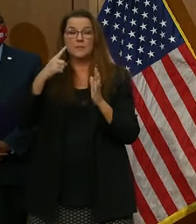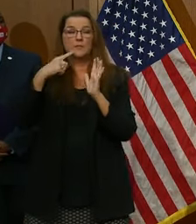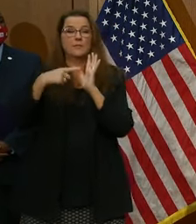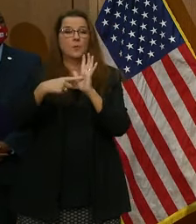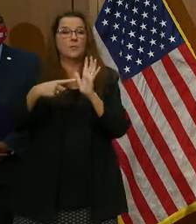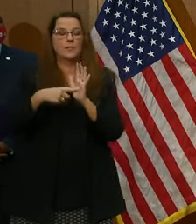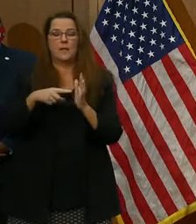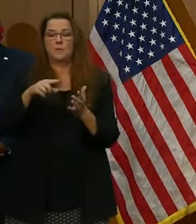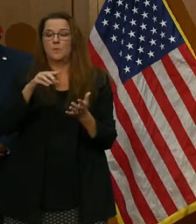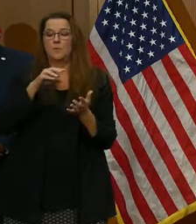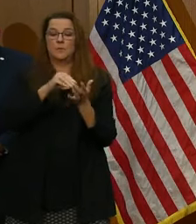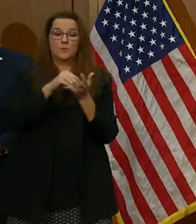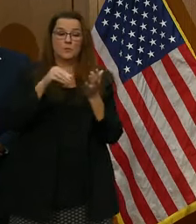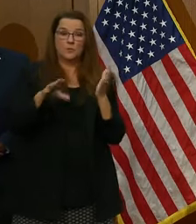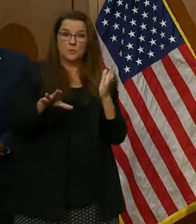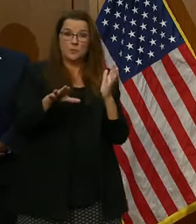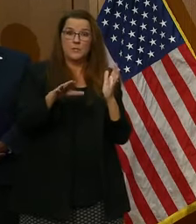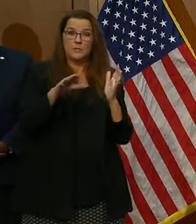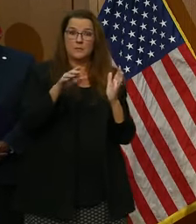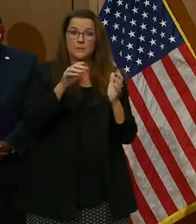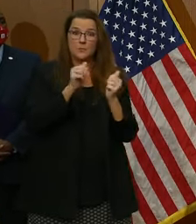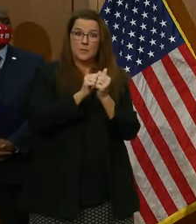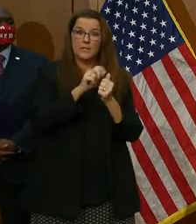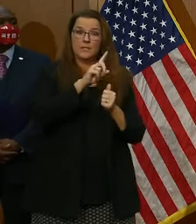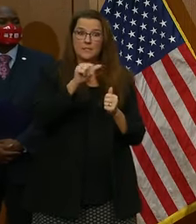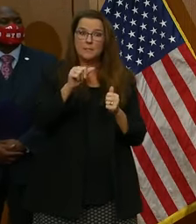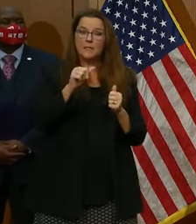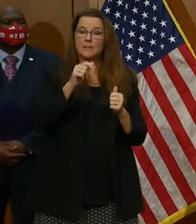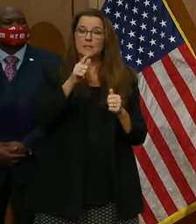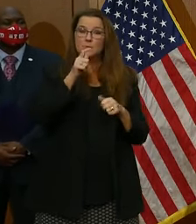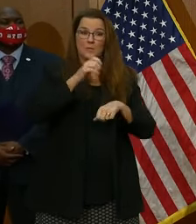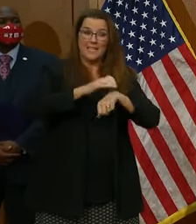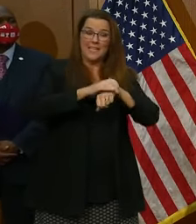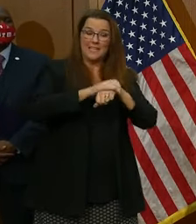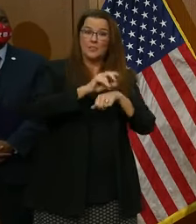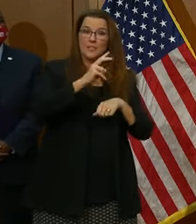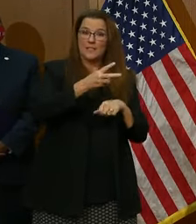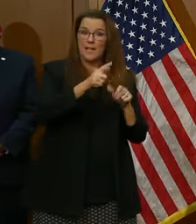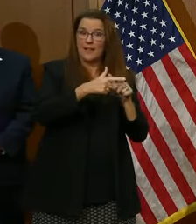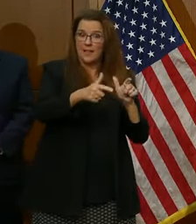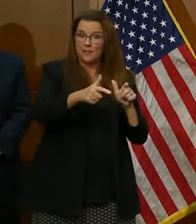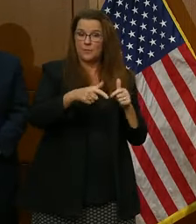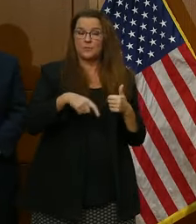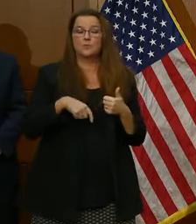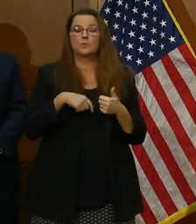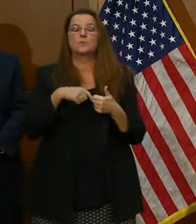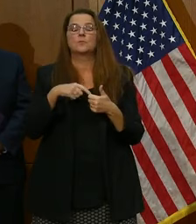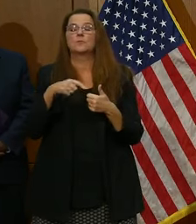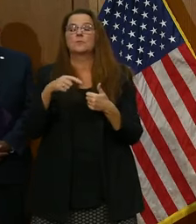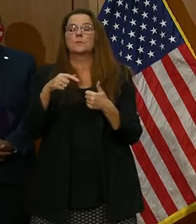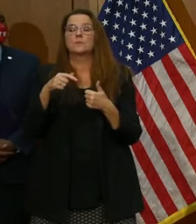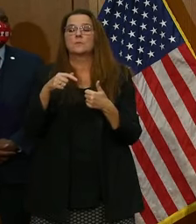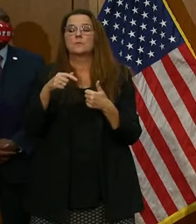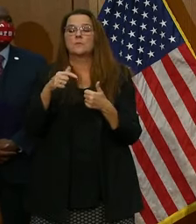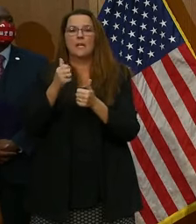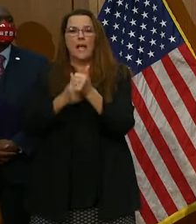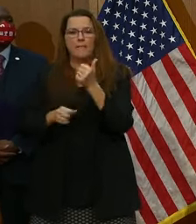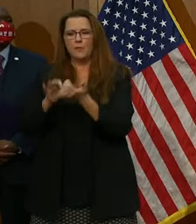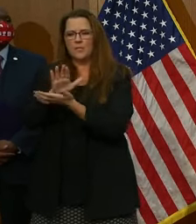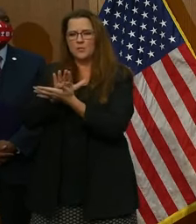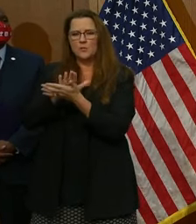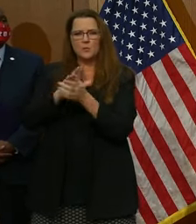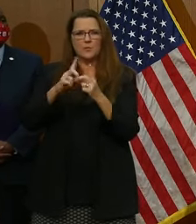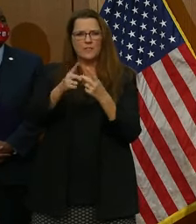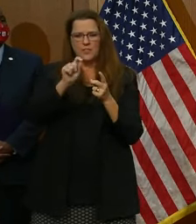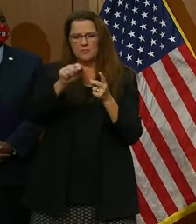are those for whom English is a second language. Every school division will have to decide what works best for it,